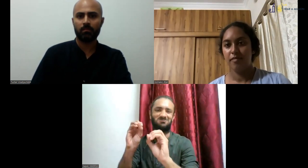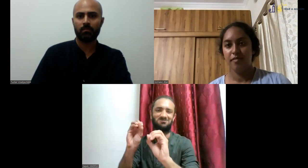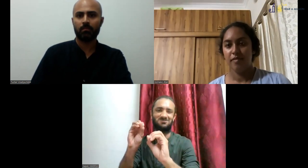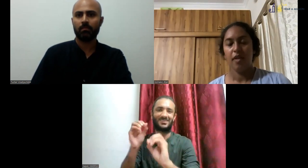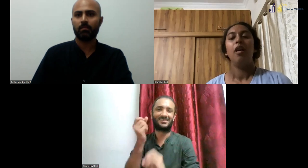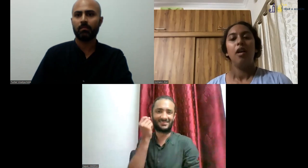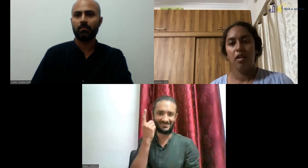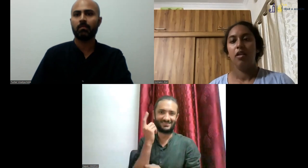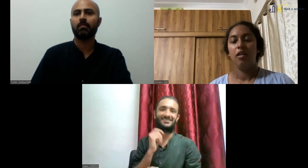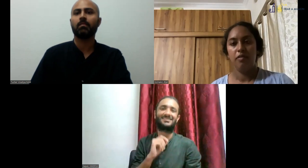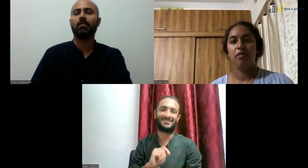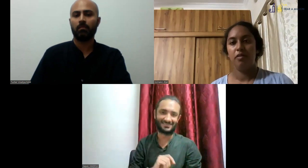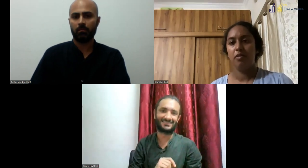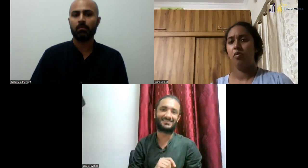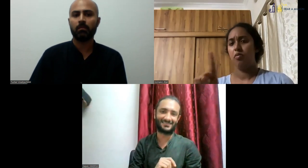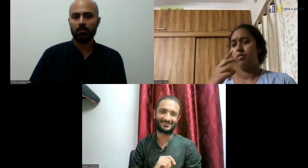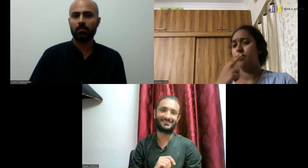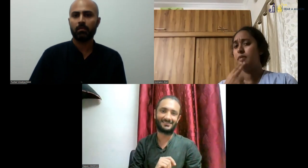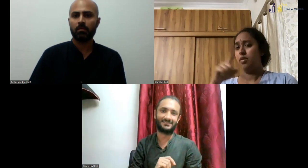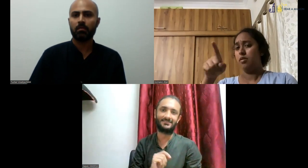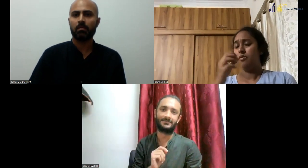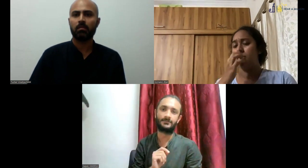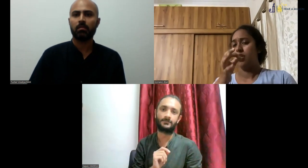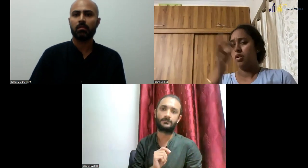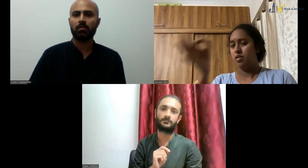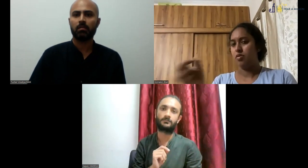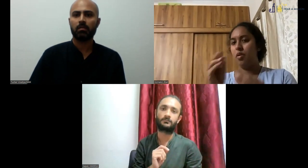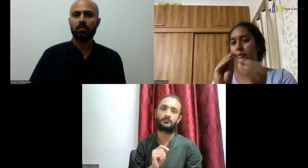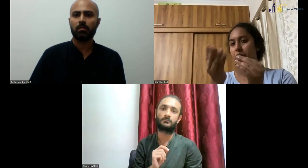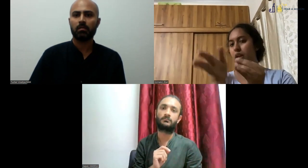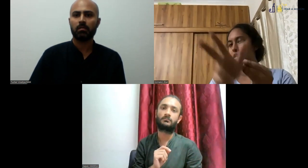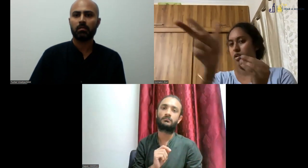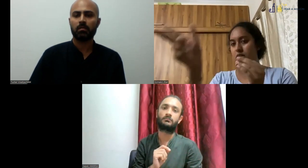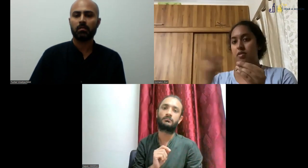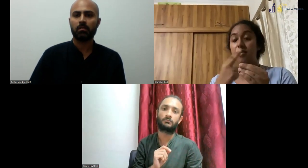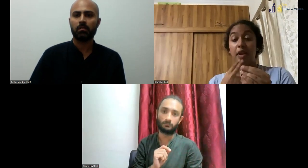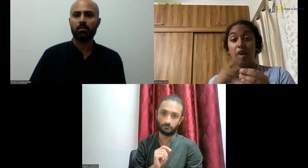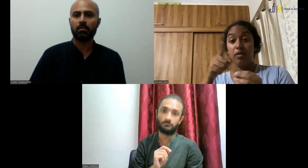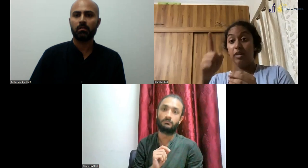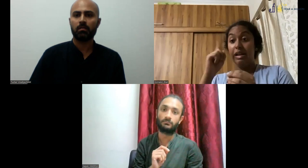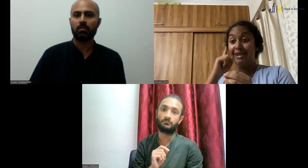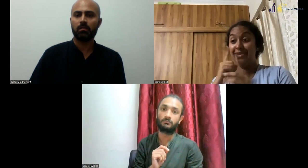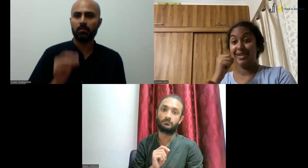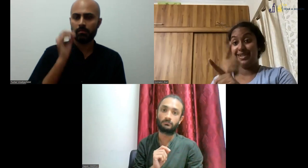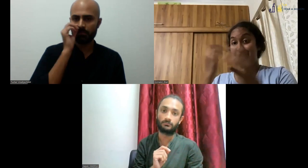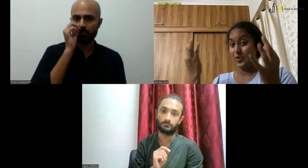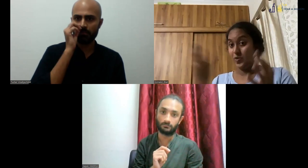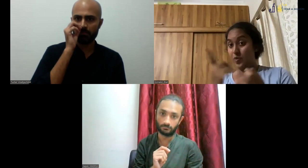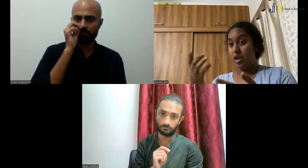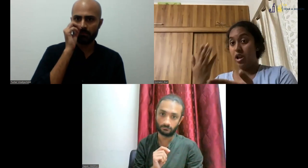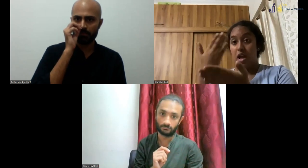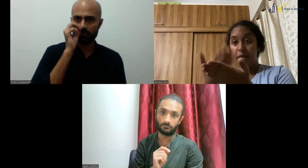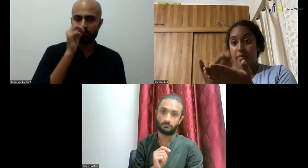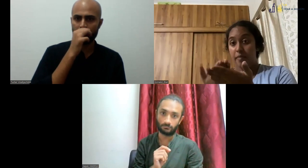do also have interpreters and they have interpreters in the class. But then again, I'm not at ISLRTC, so I don't know. If you can ask